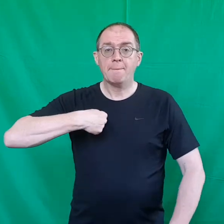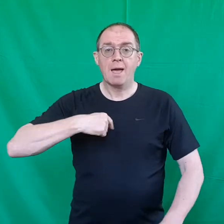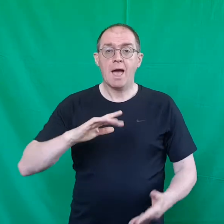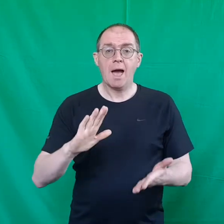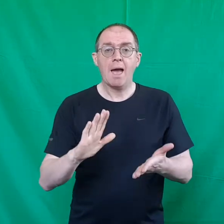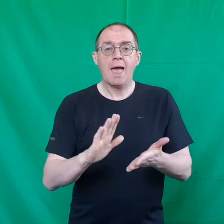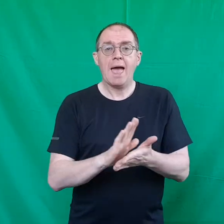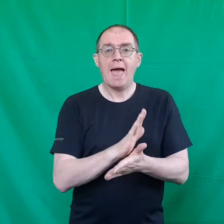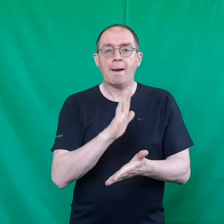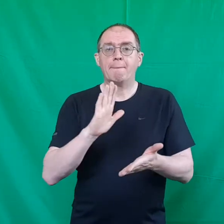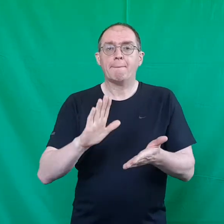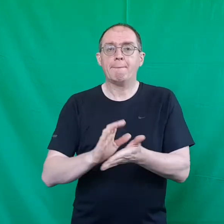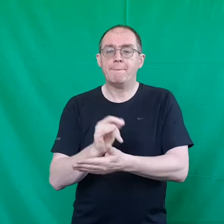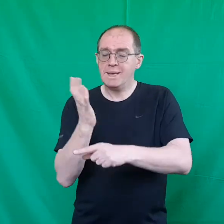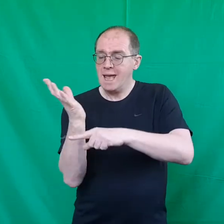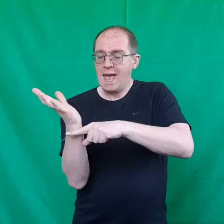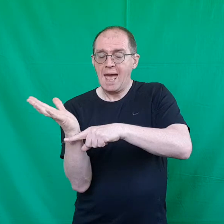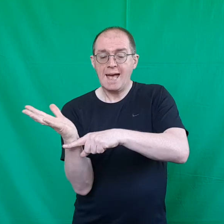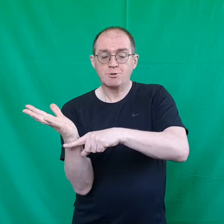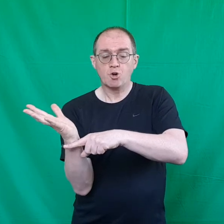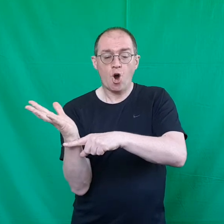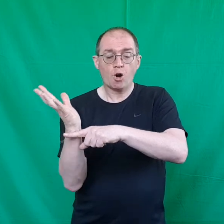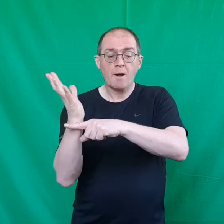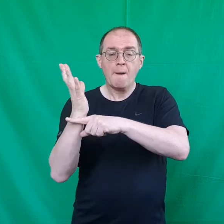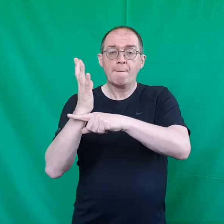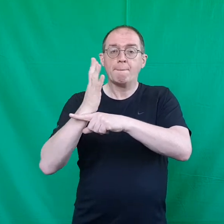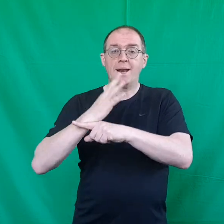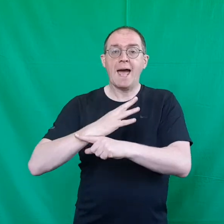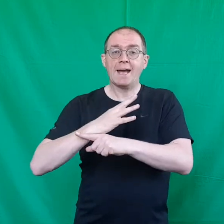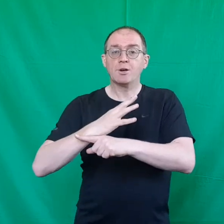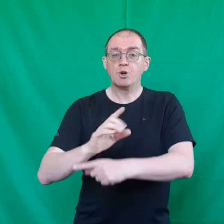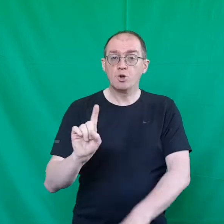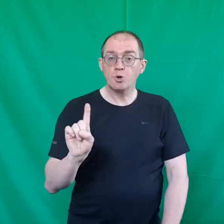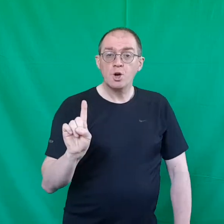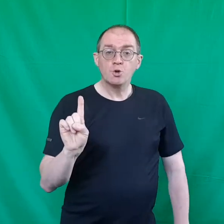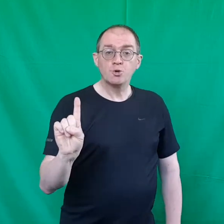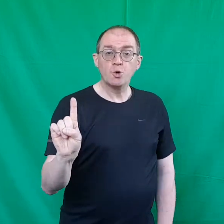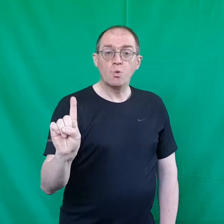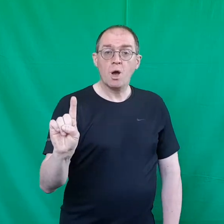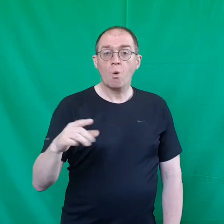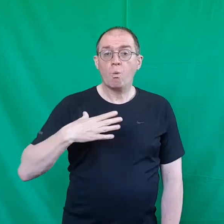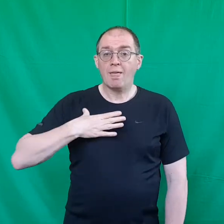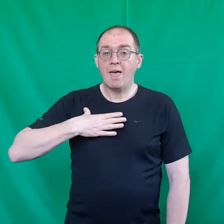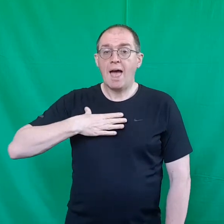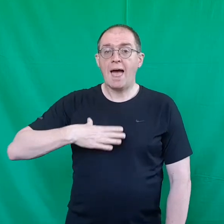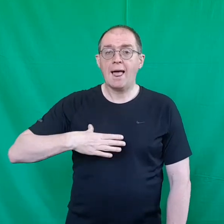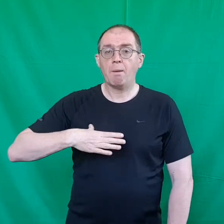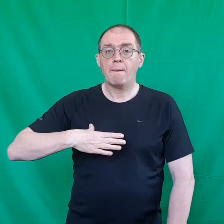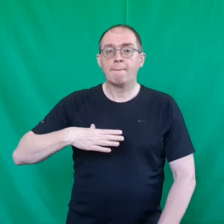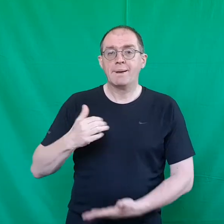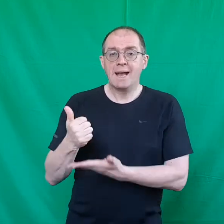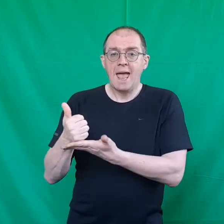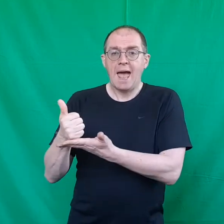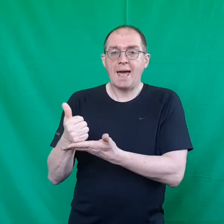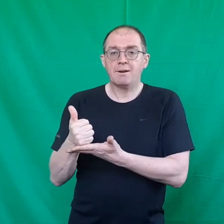a happy hedgehog that I could do with a helping hand